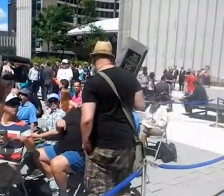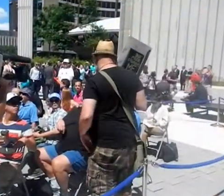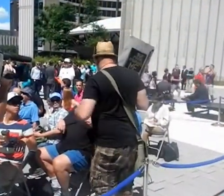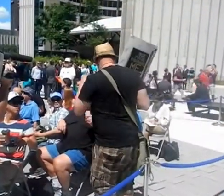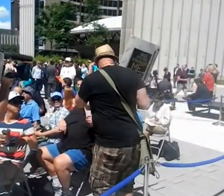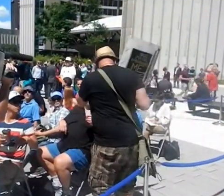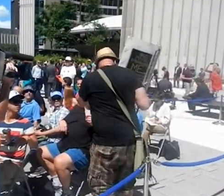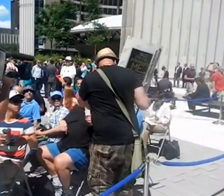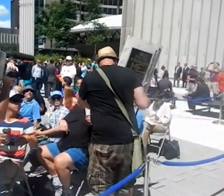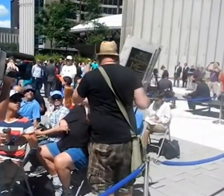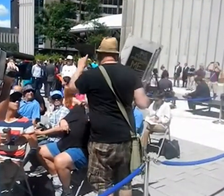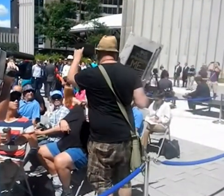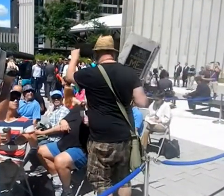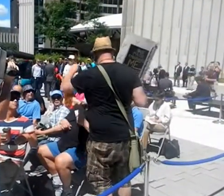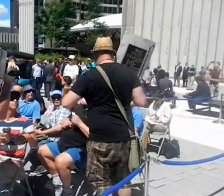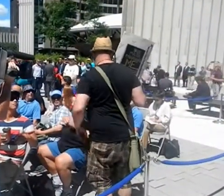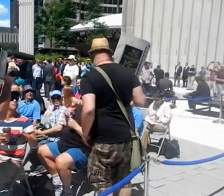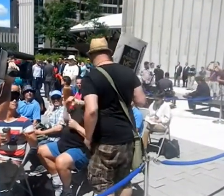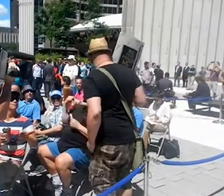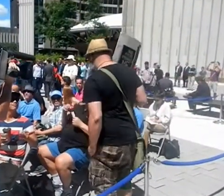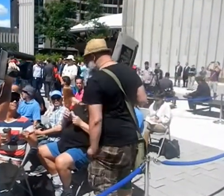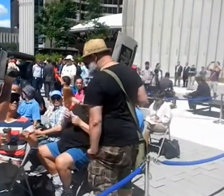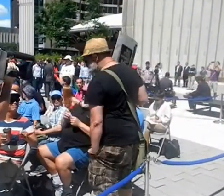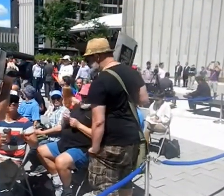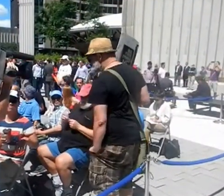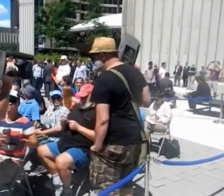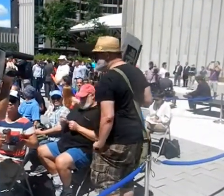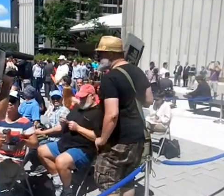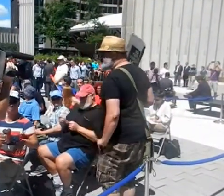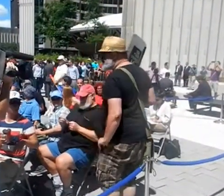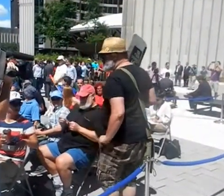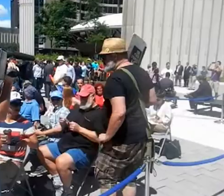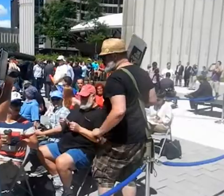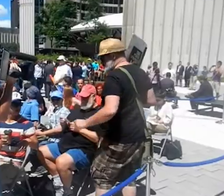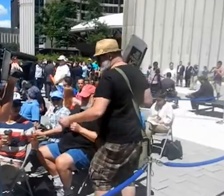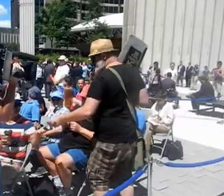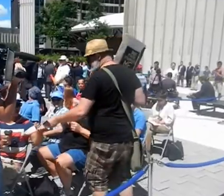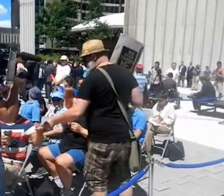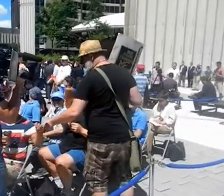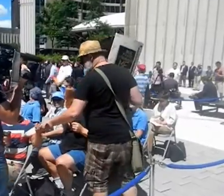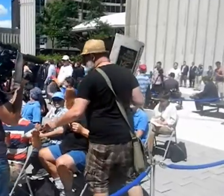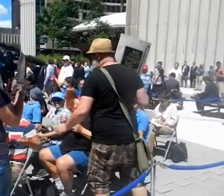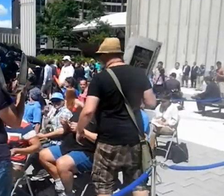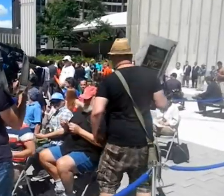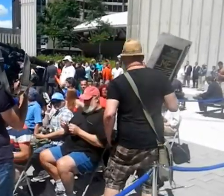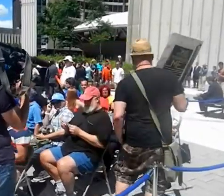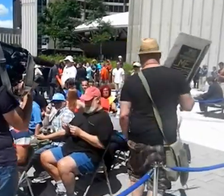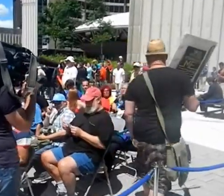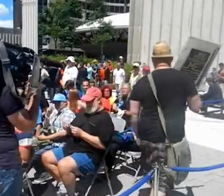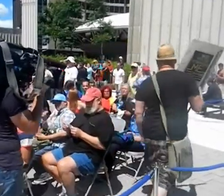You can sit here. The front door. It's jazz festival, so it's going to be a big change.